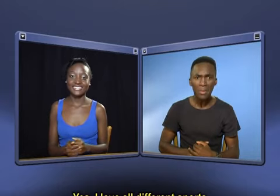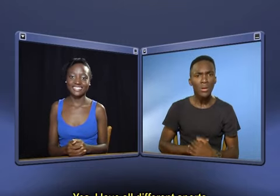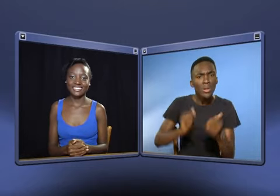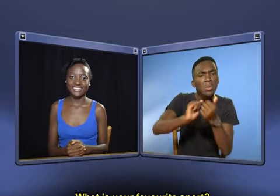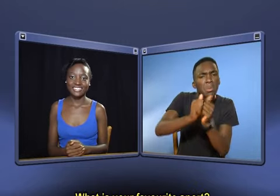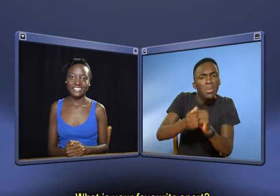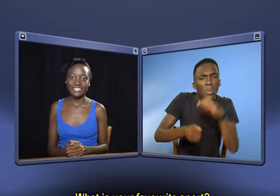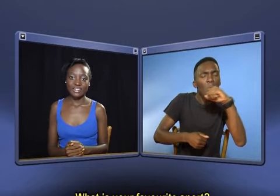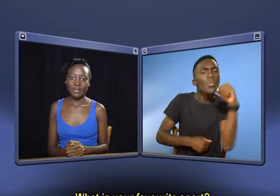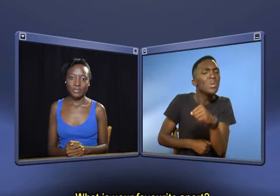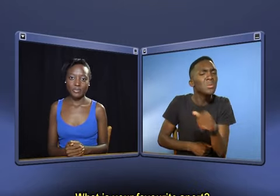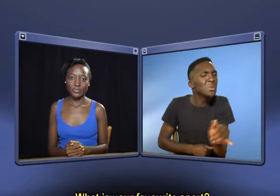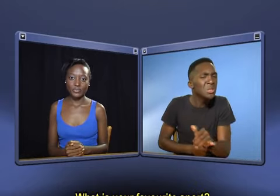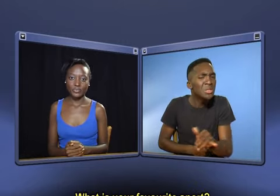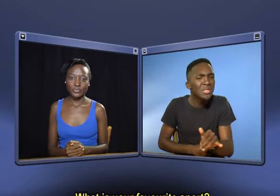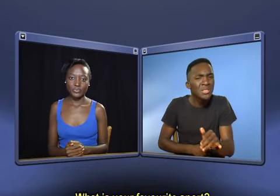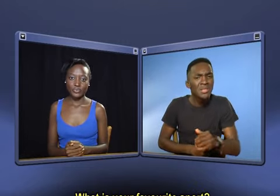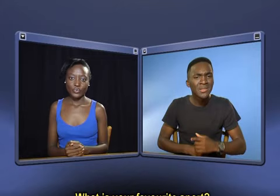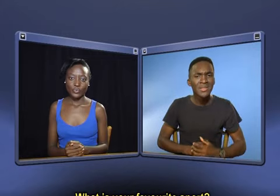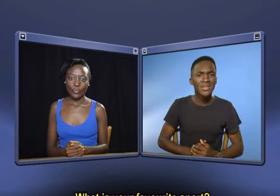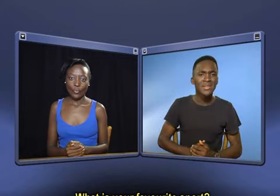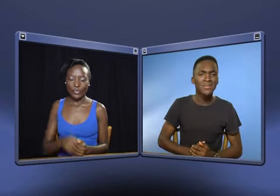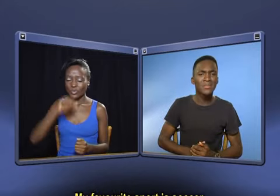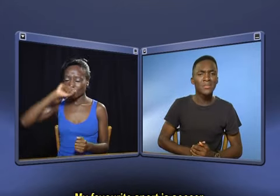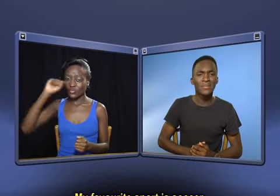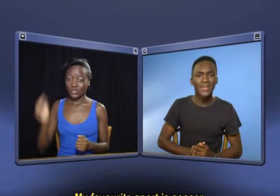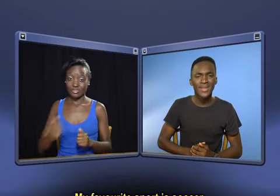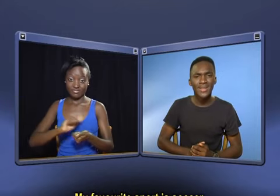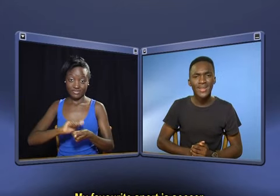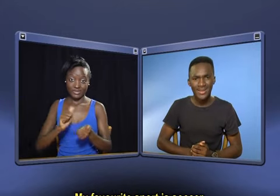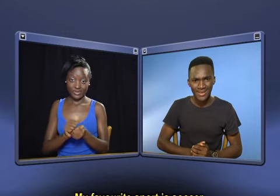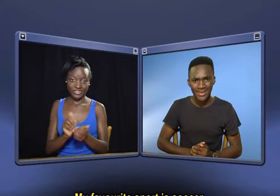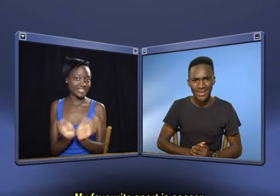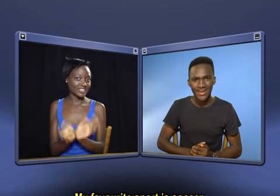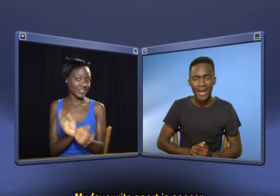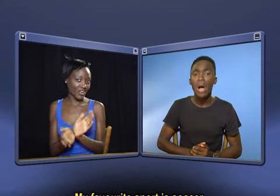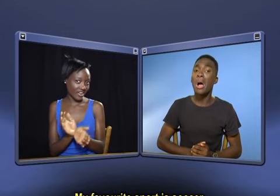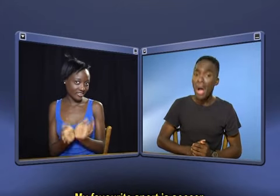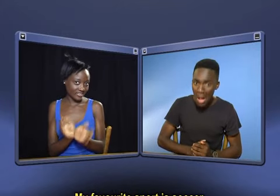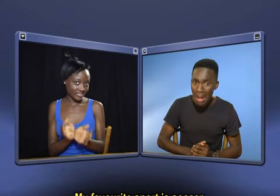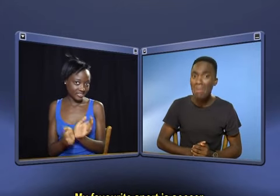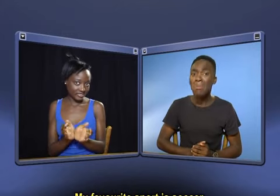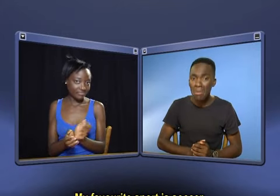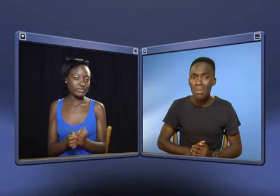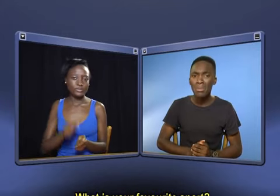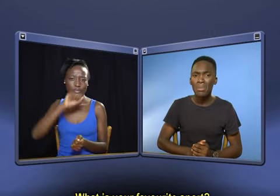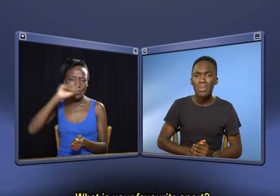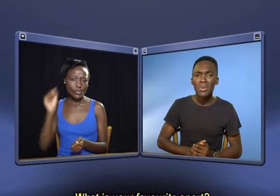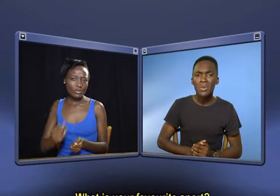What is your favourite sport? My favourite sport is soccer. What is your